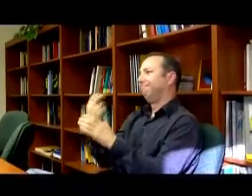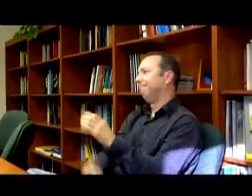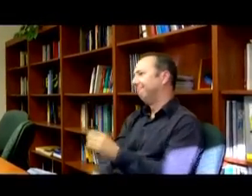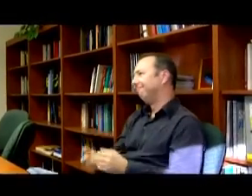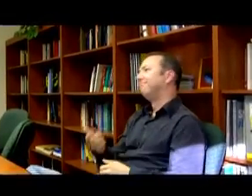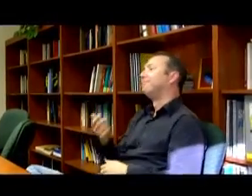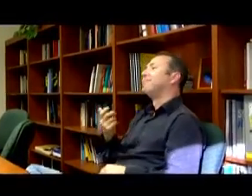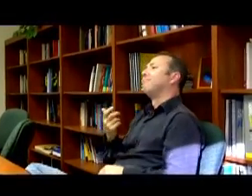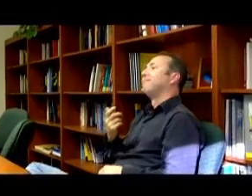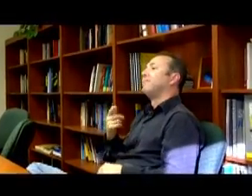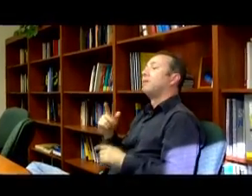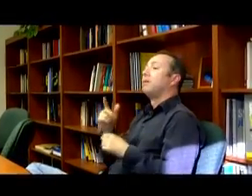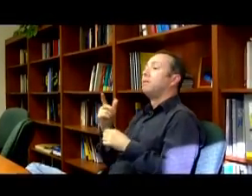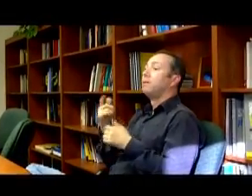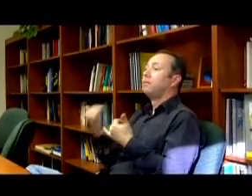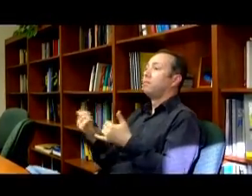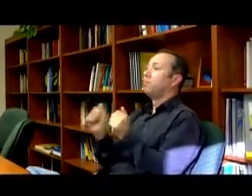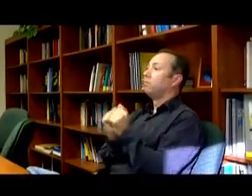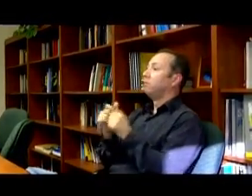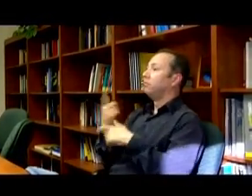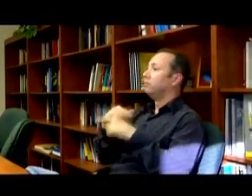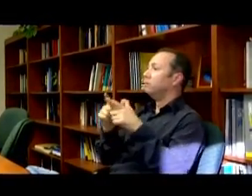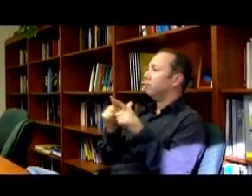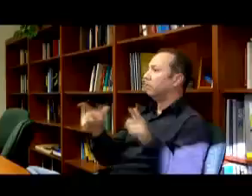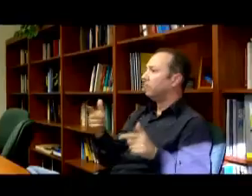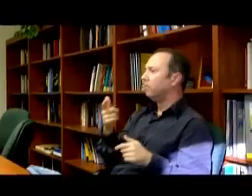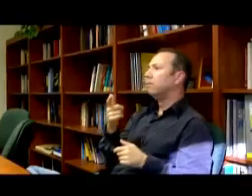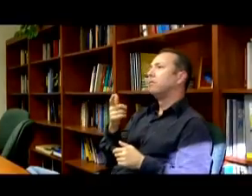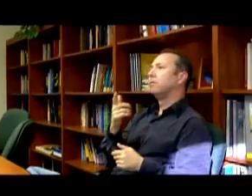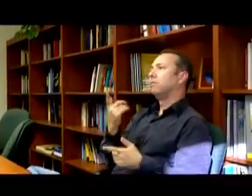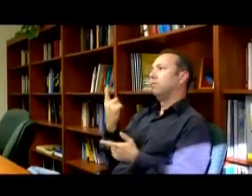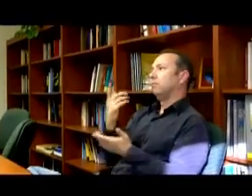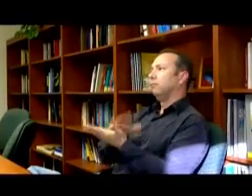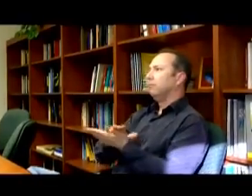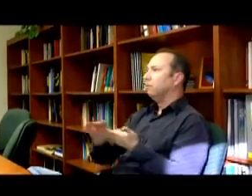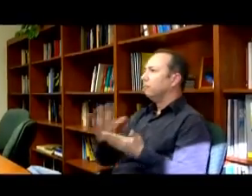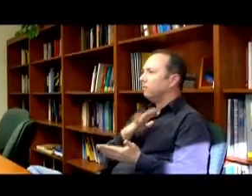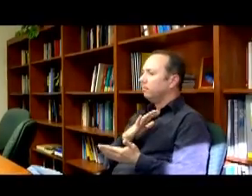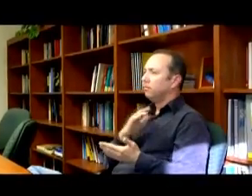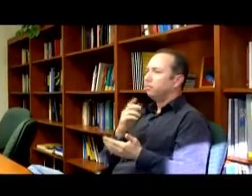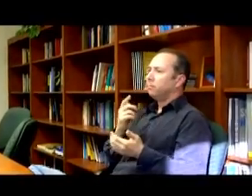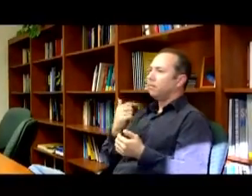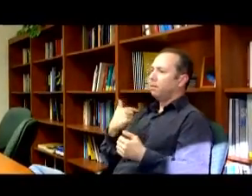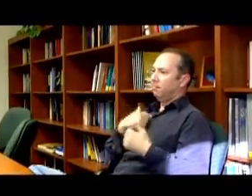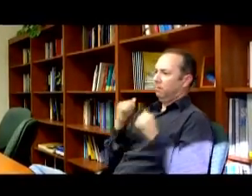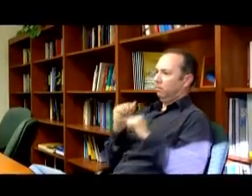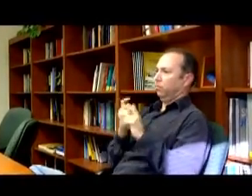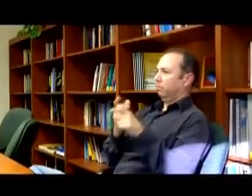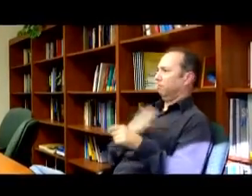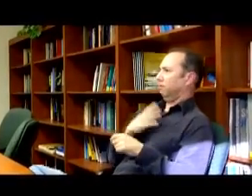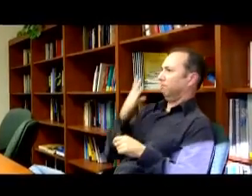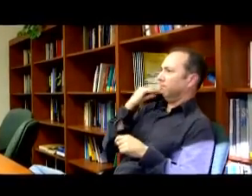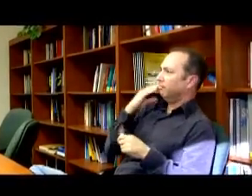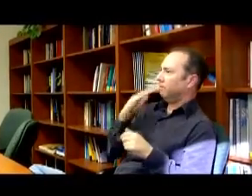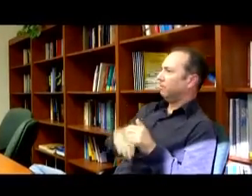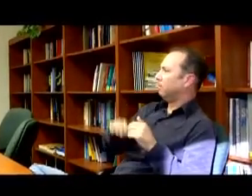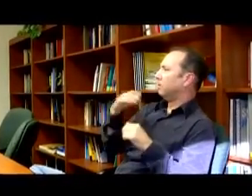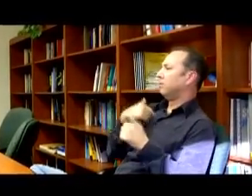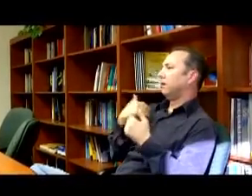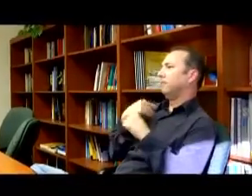amazing, really. And once I got started, I just delved into it fully. Sign language is wonderful to study, and I